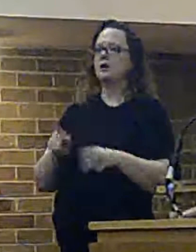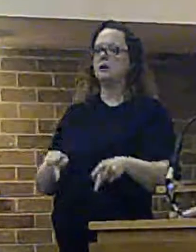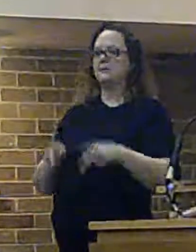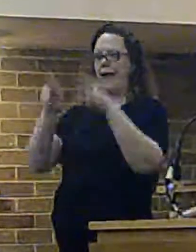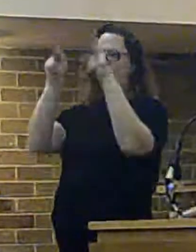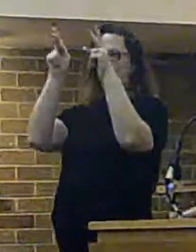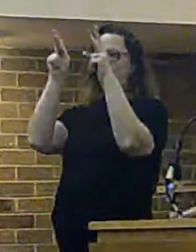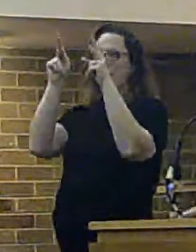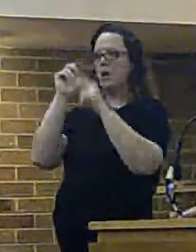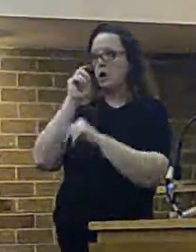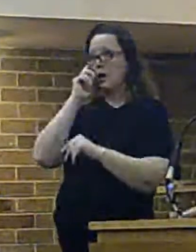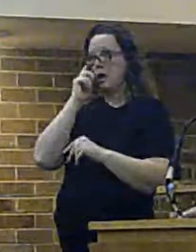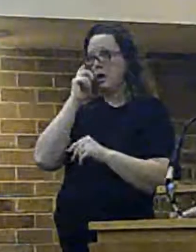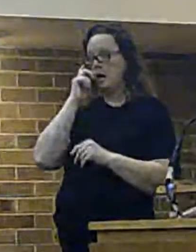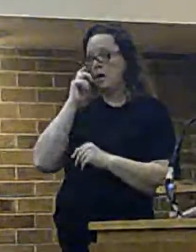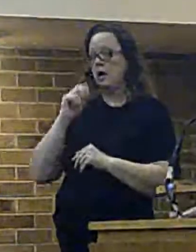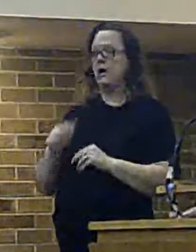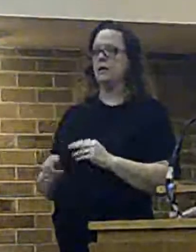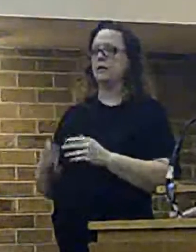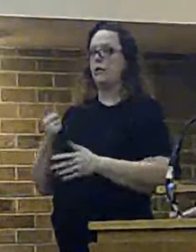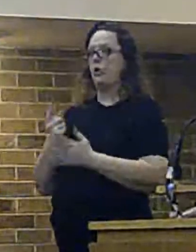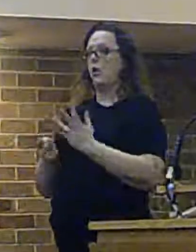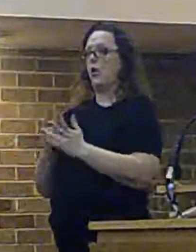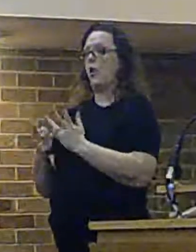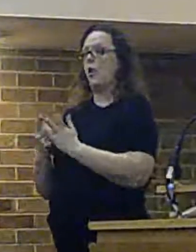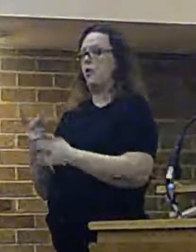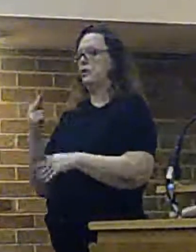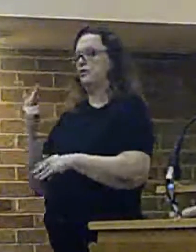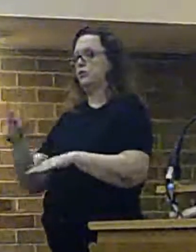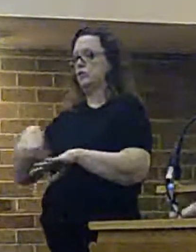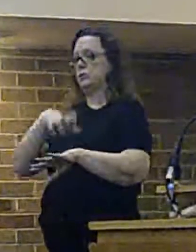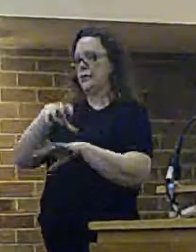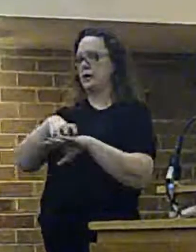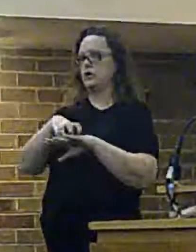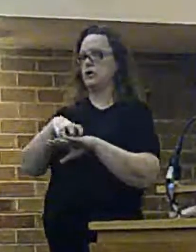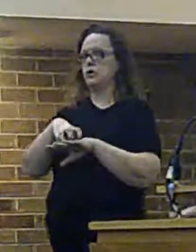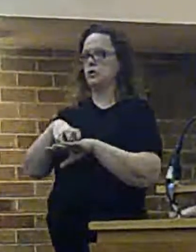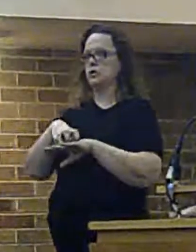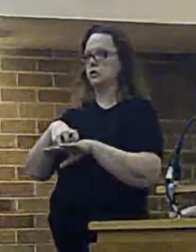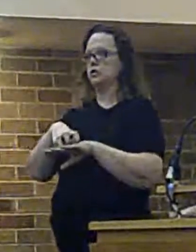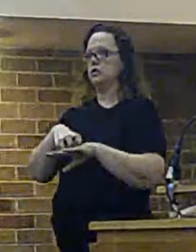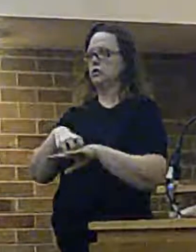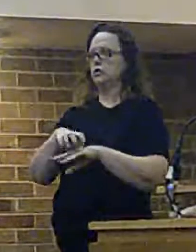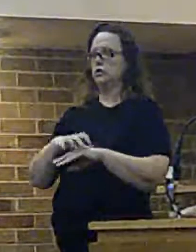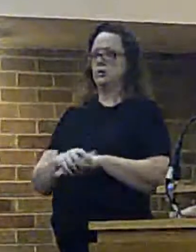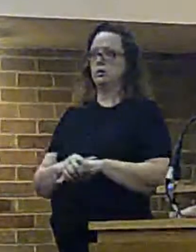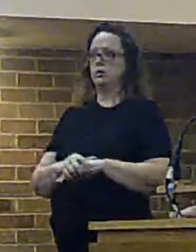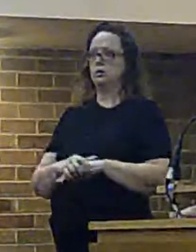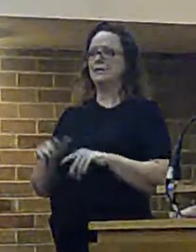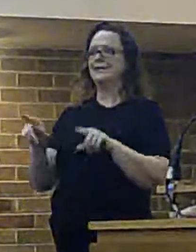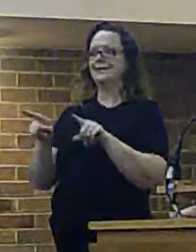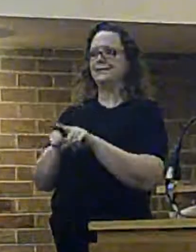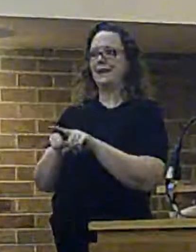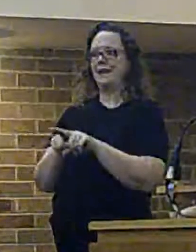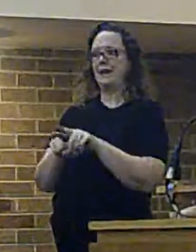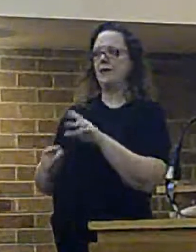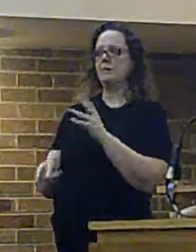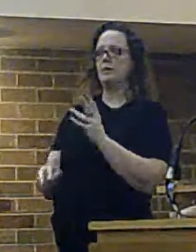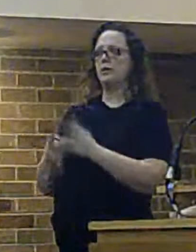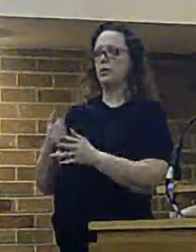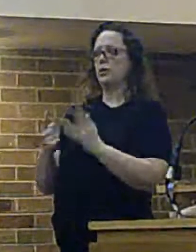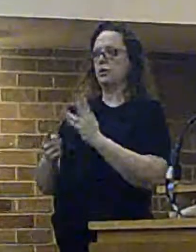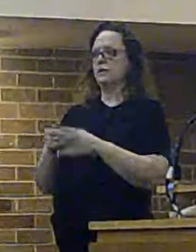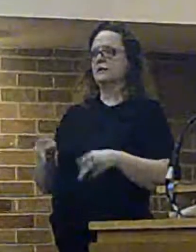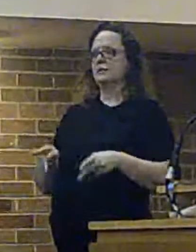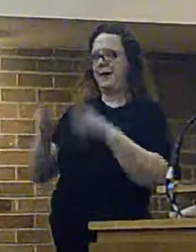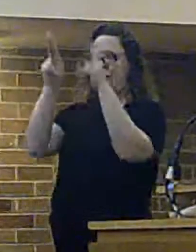tower on all but two of our stations, and that's in the process of being addressed. It would be the same as the tower that